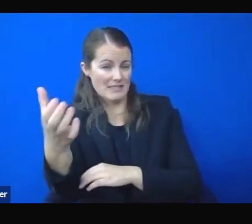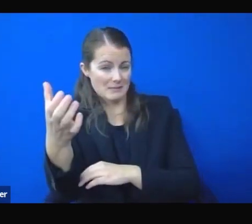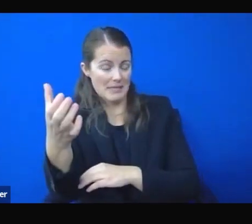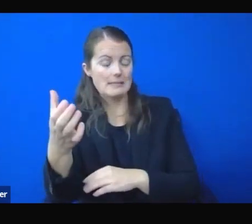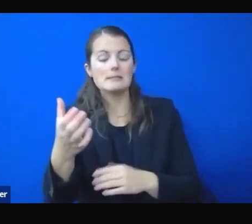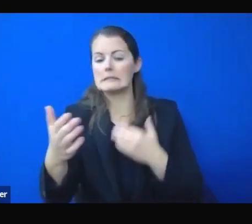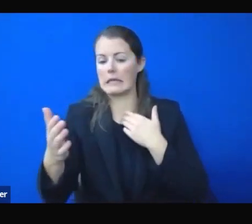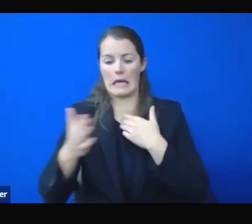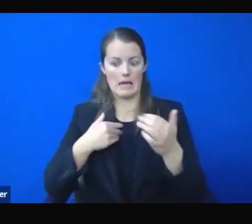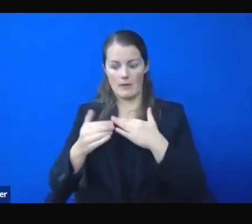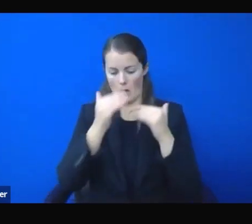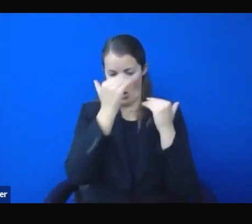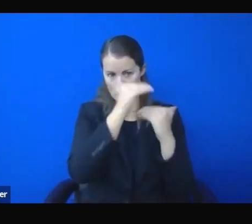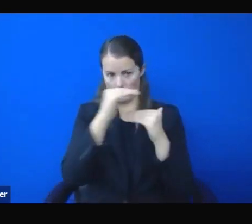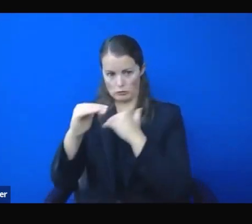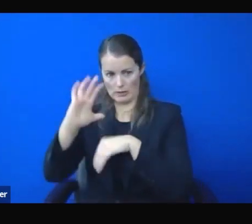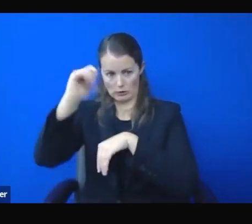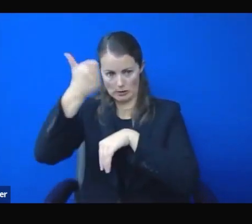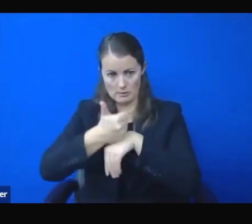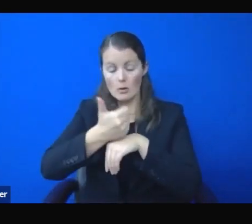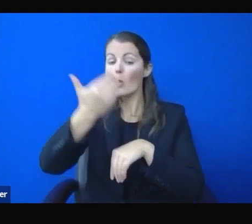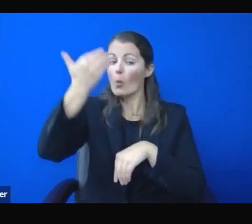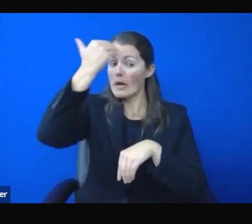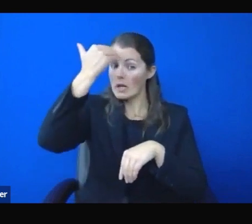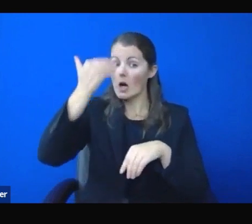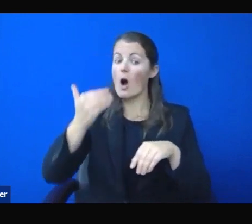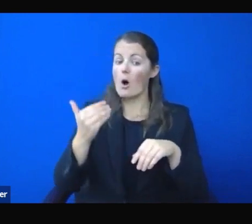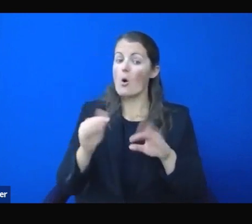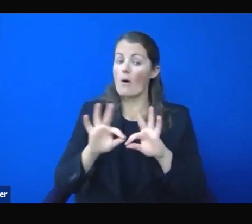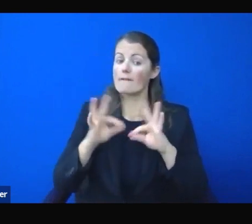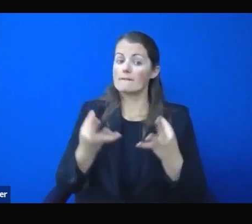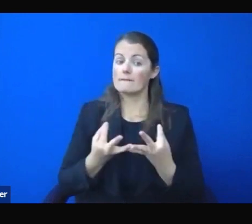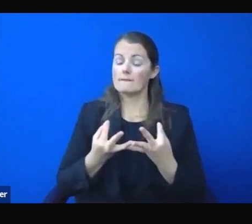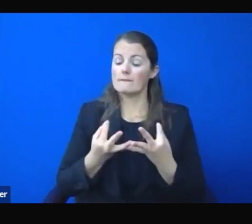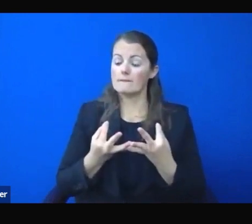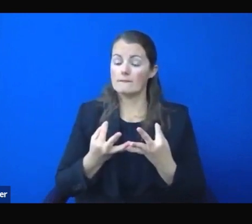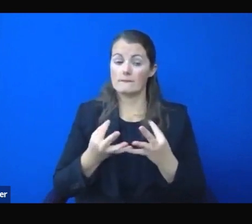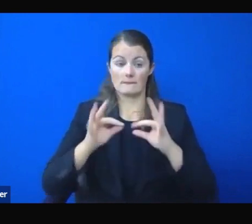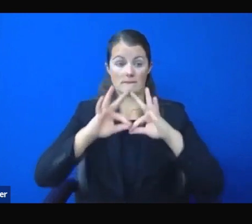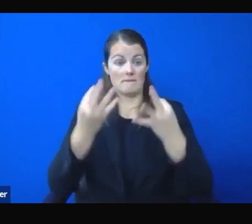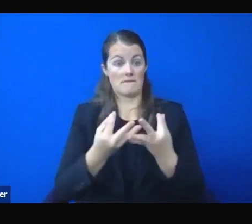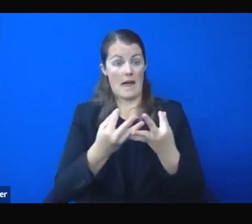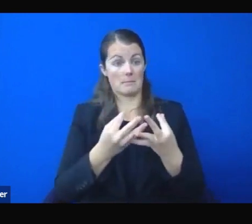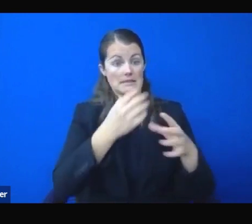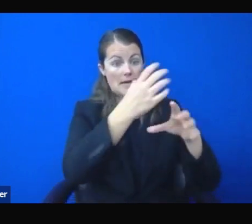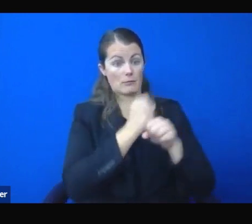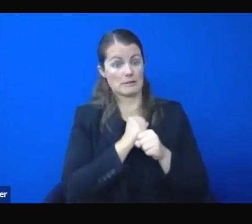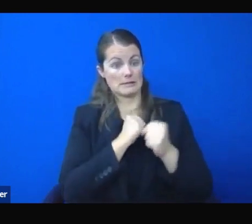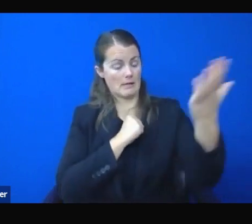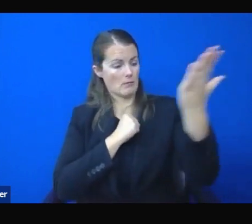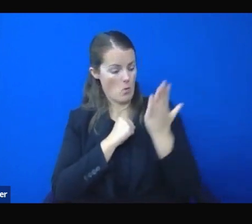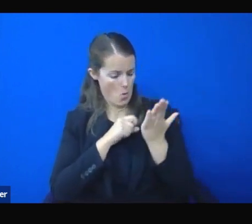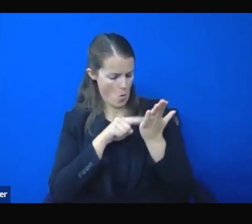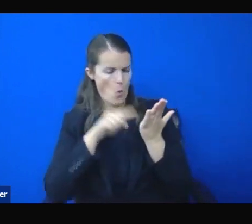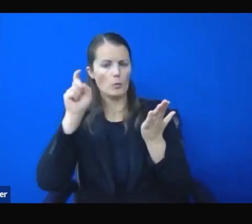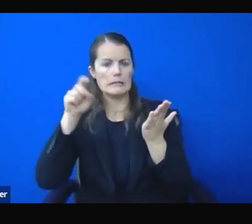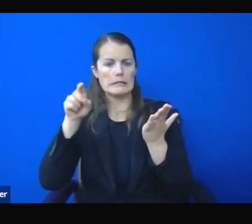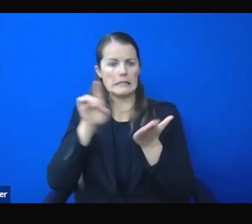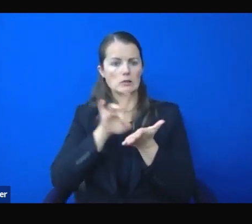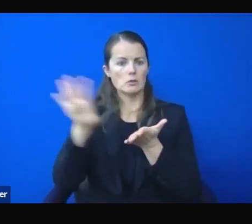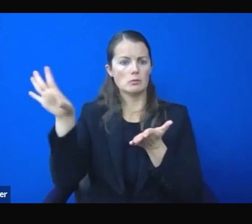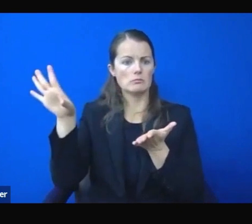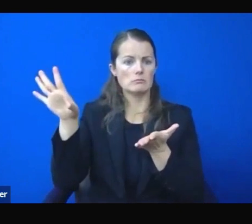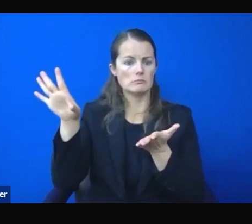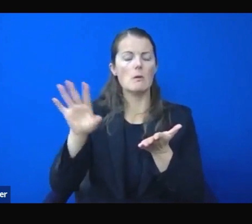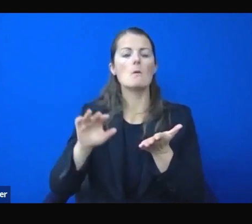families have been getting those notices that they need to bake it as soon as possible. Obviously, one thing that you just mentioned right